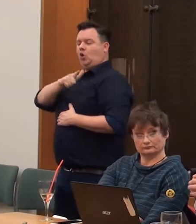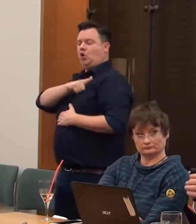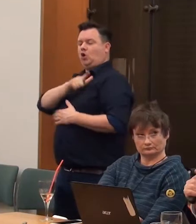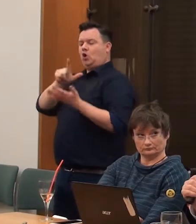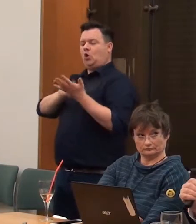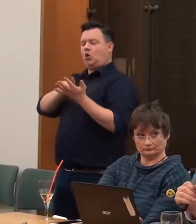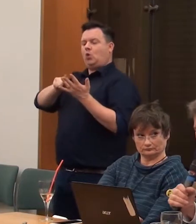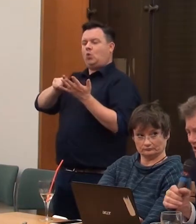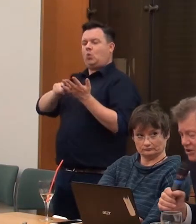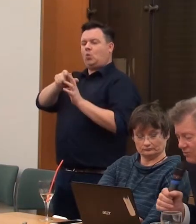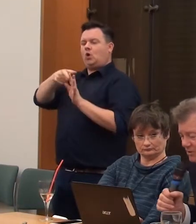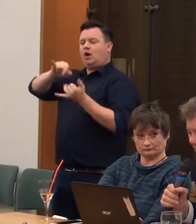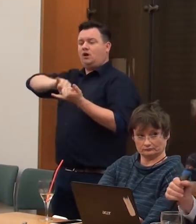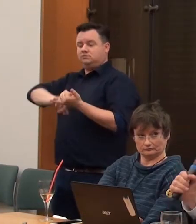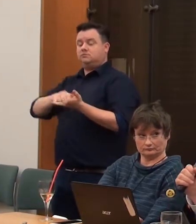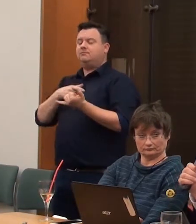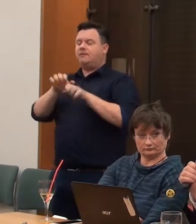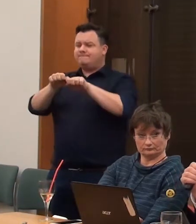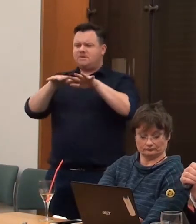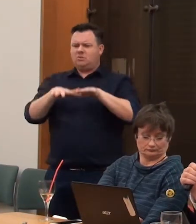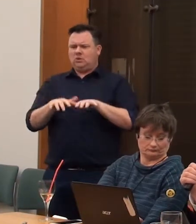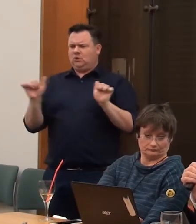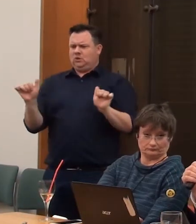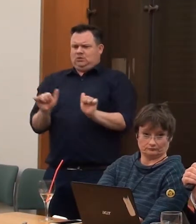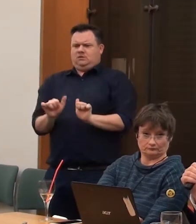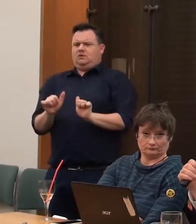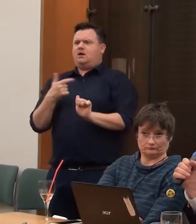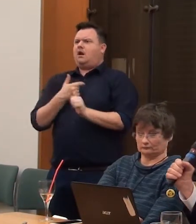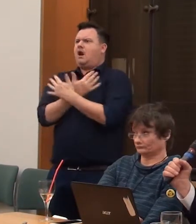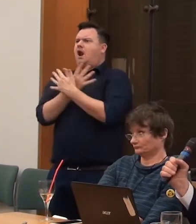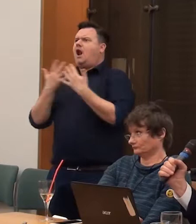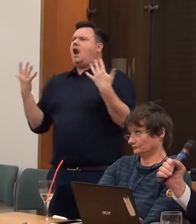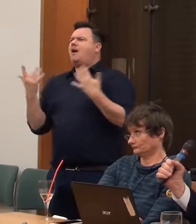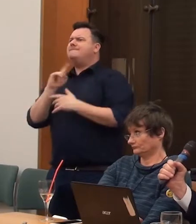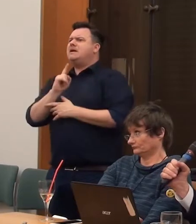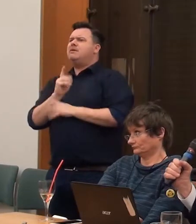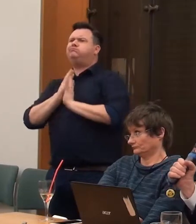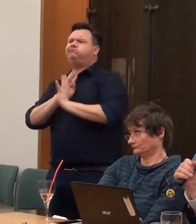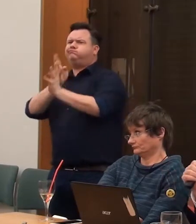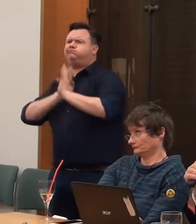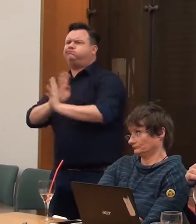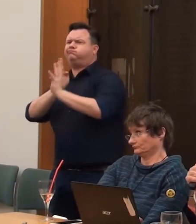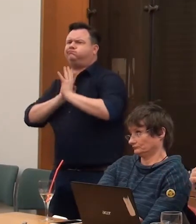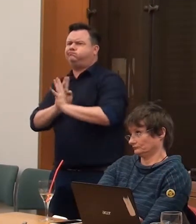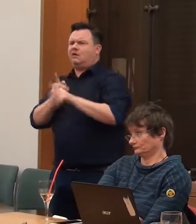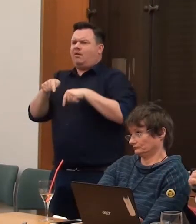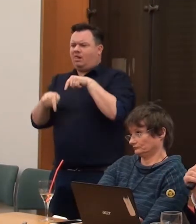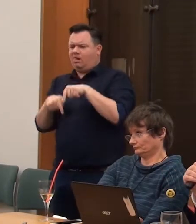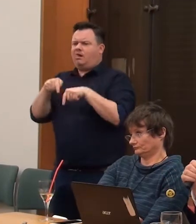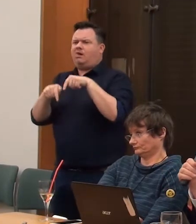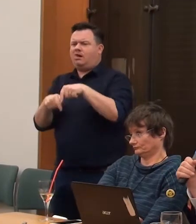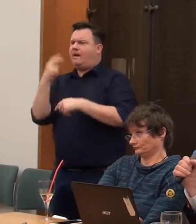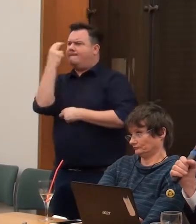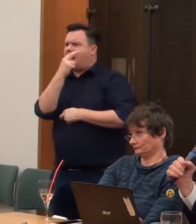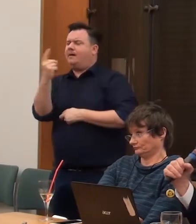unfortunately, miracles are in short supply. Lots of people go with crutches and are blind there, and I'm